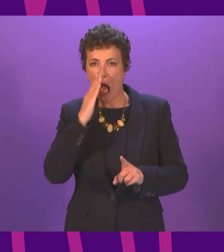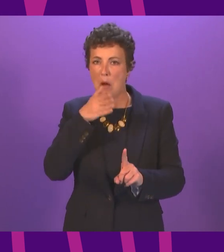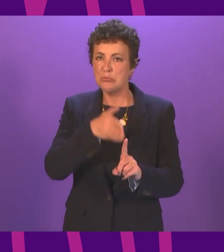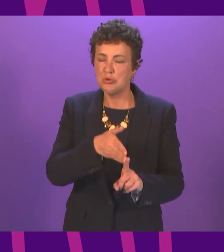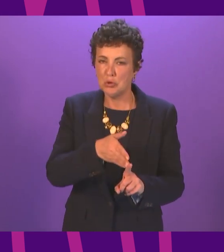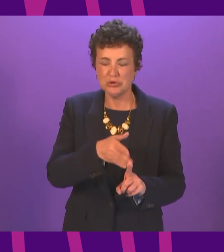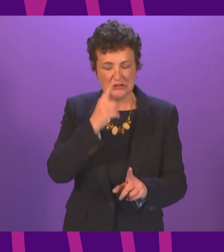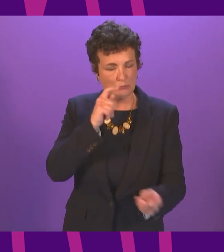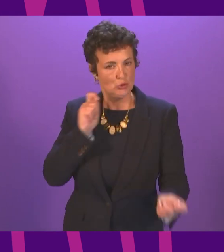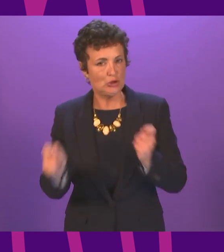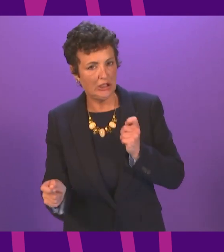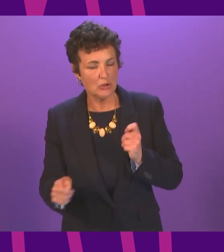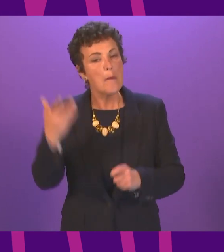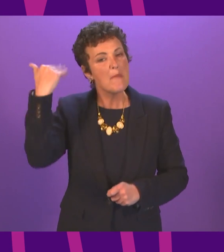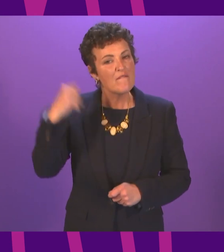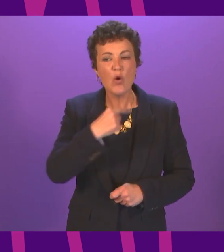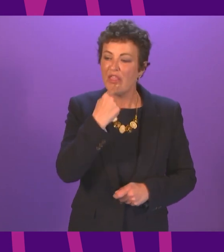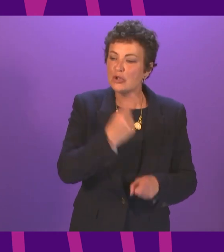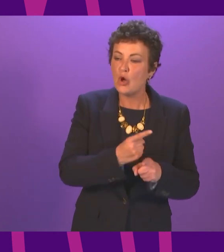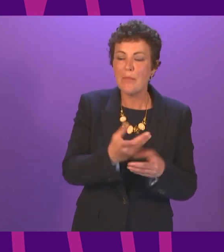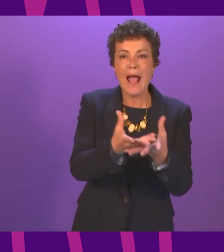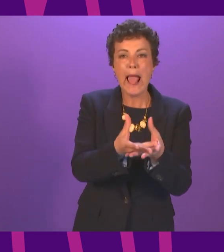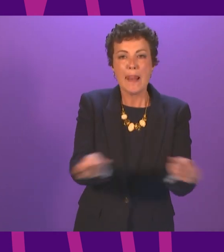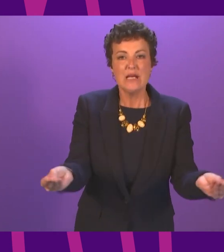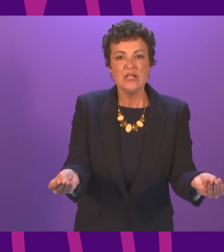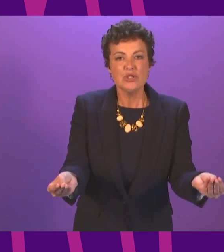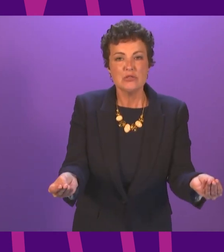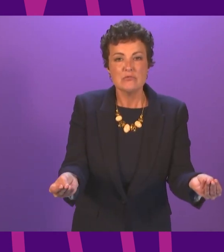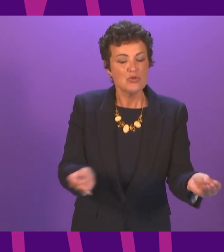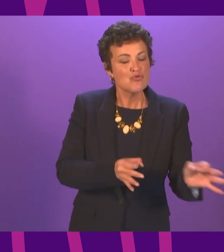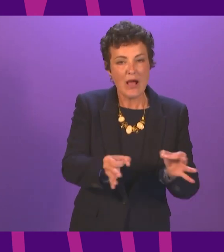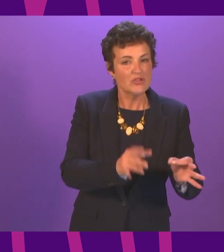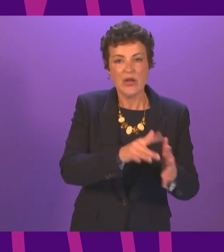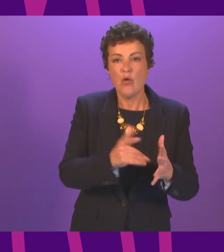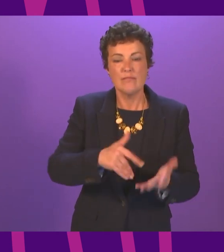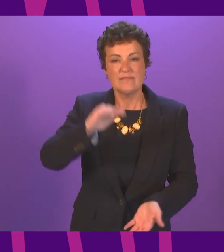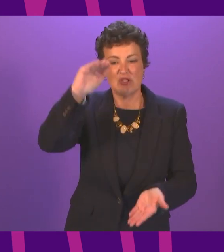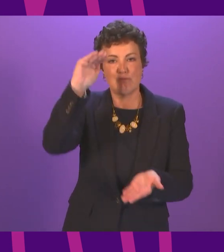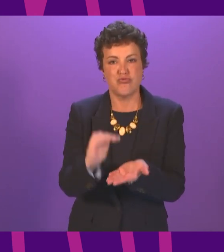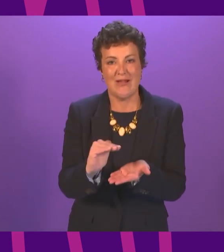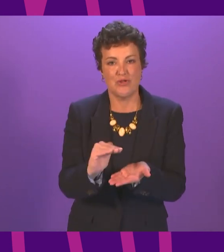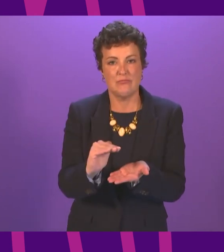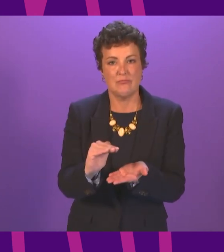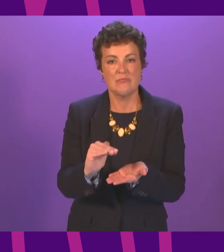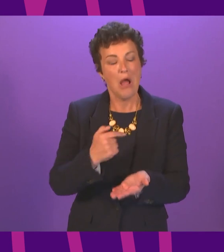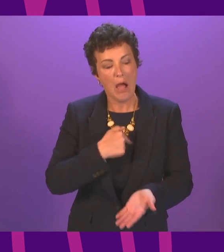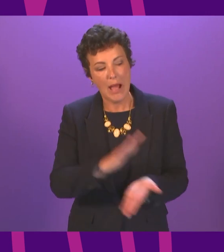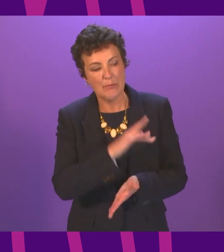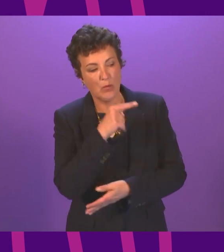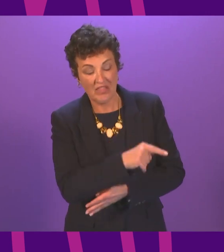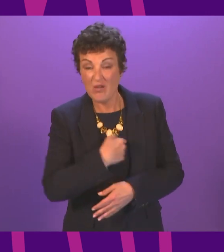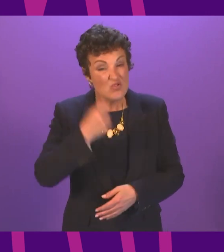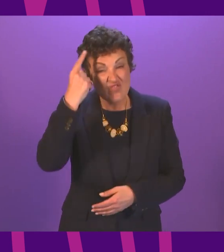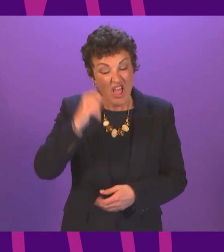elimination strategy to one of suppression. That is a welcome shift. We now know that Covid is going to be with us